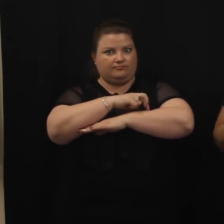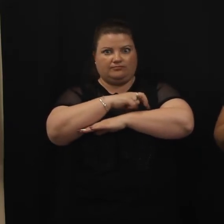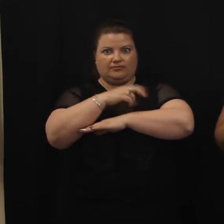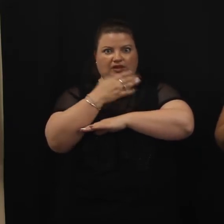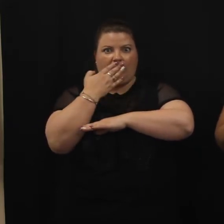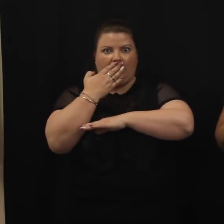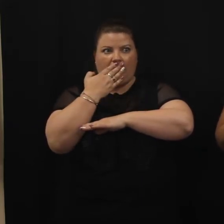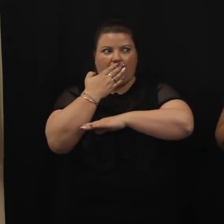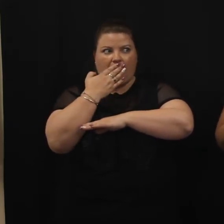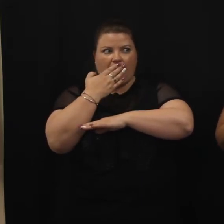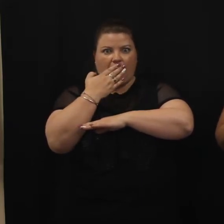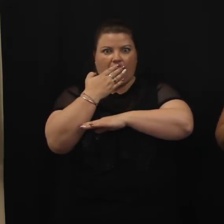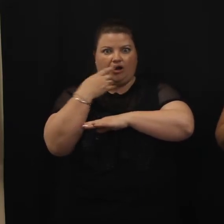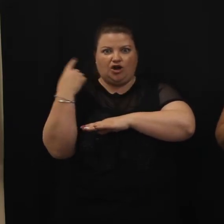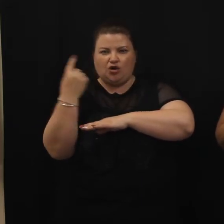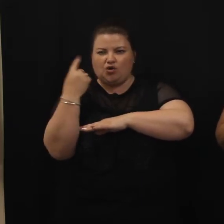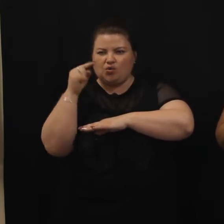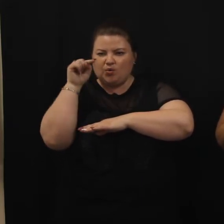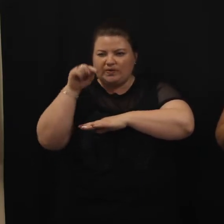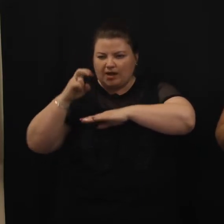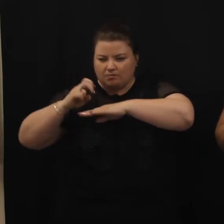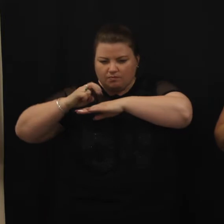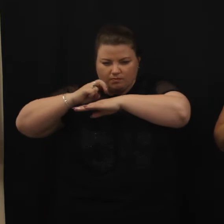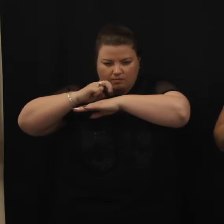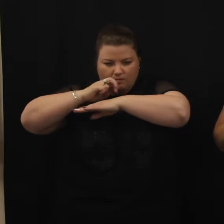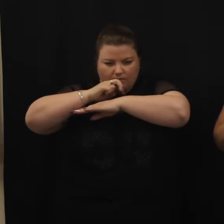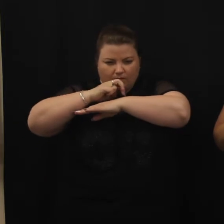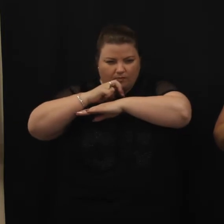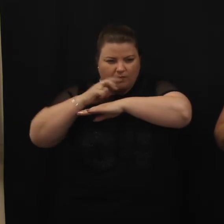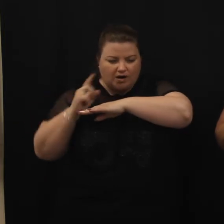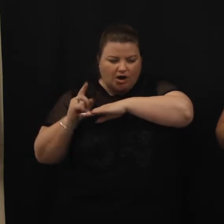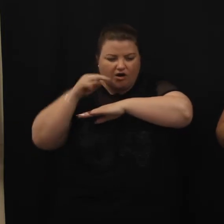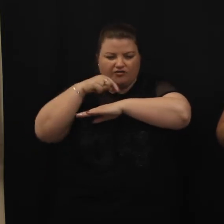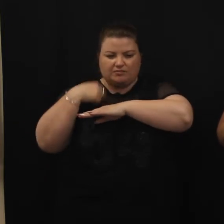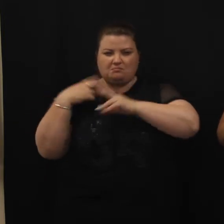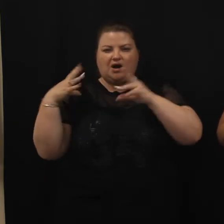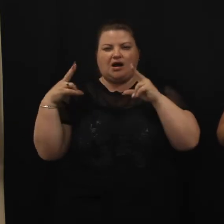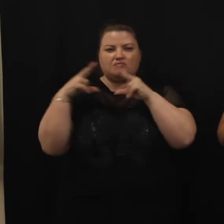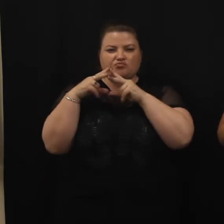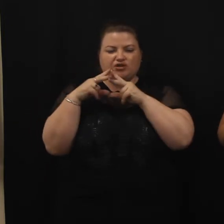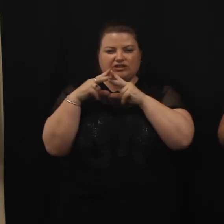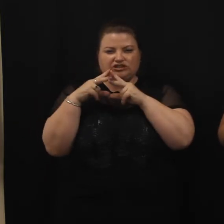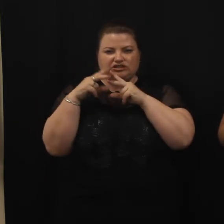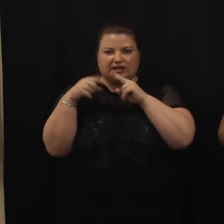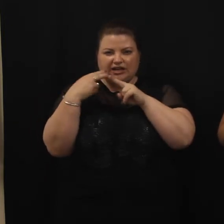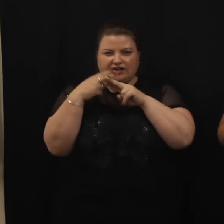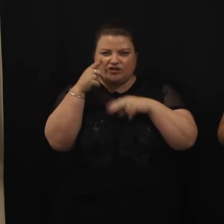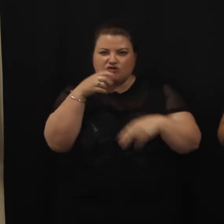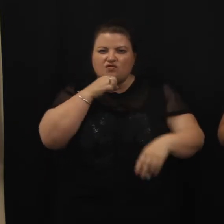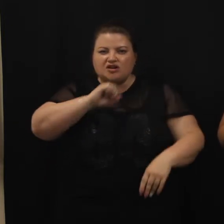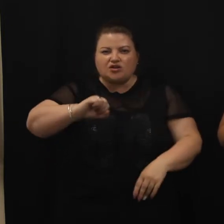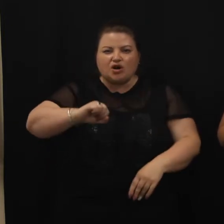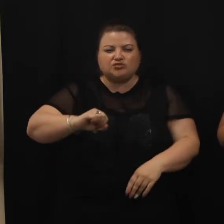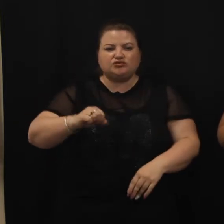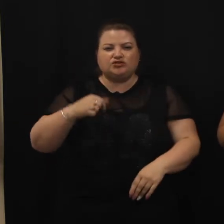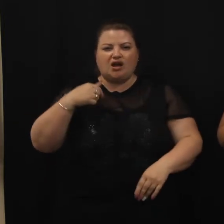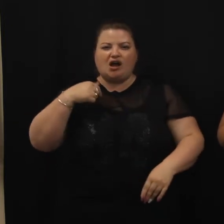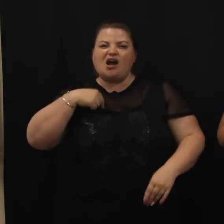Who's that trip trapping across my bridge? If you are a goat, I will eat you on